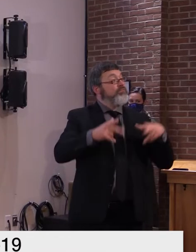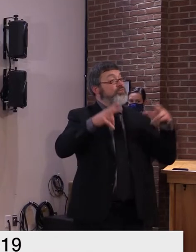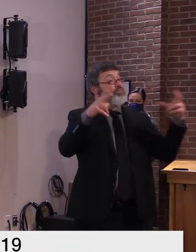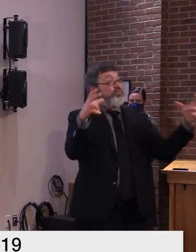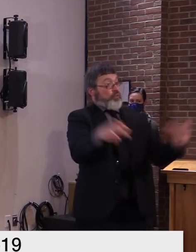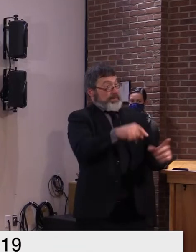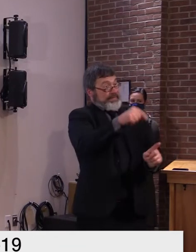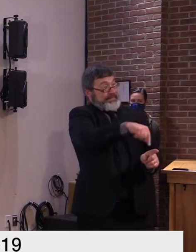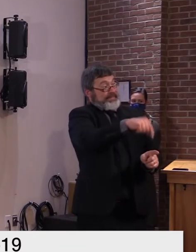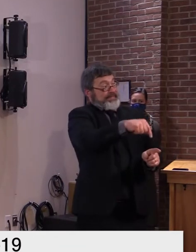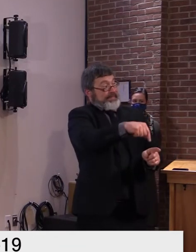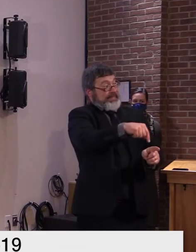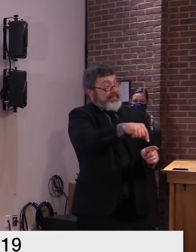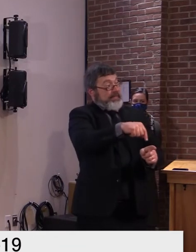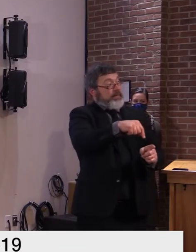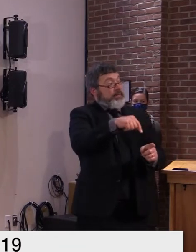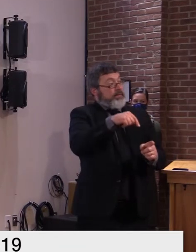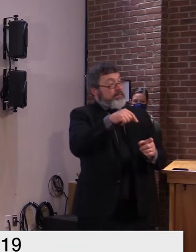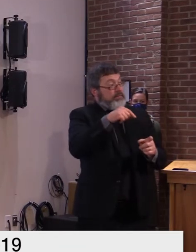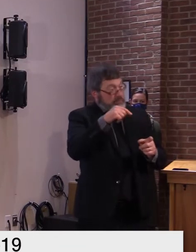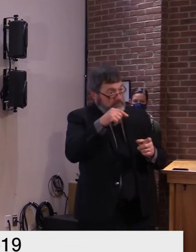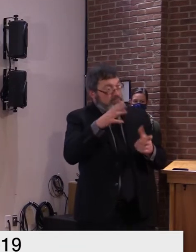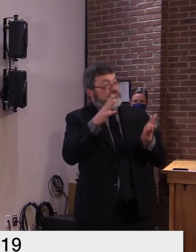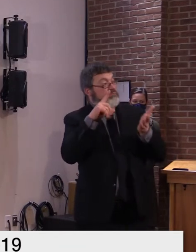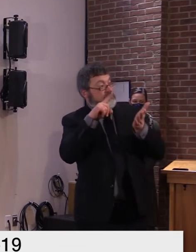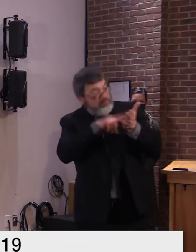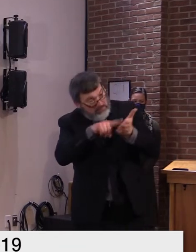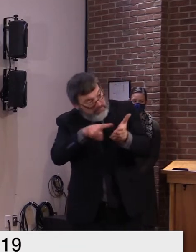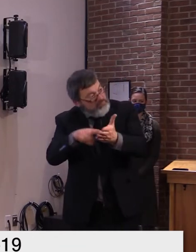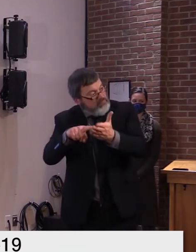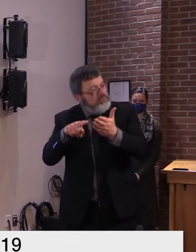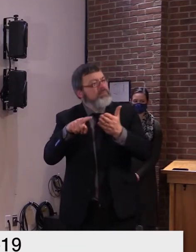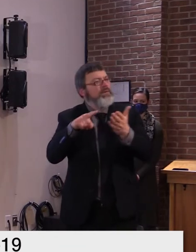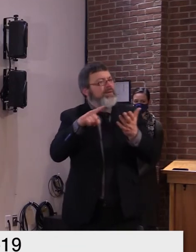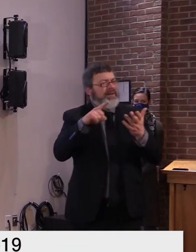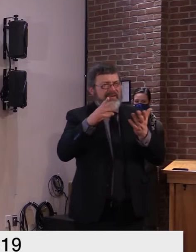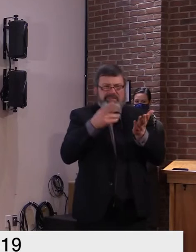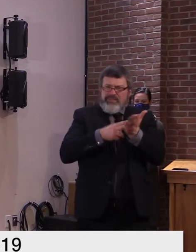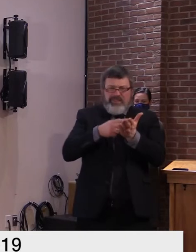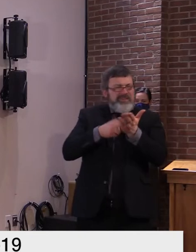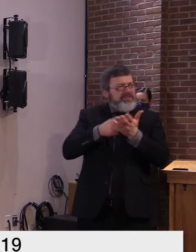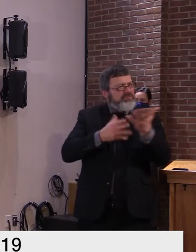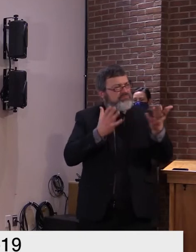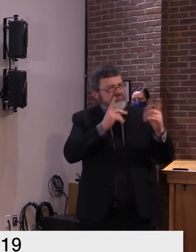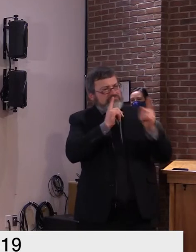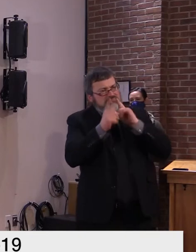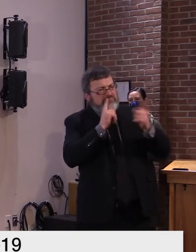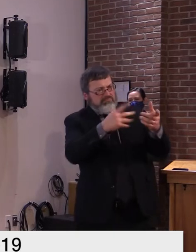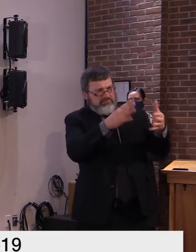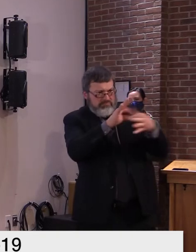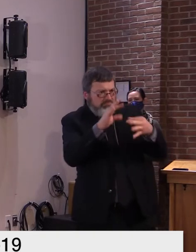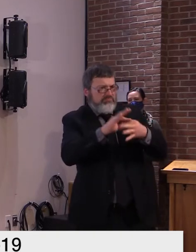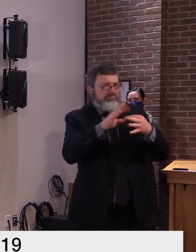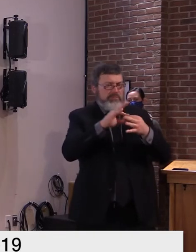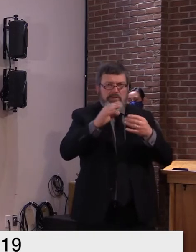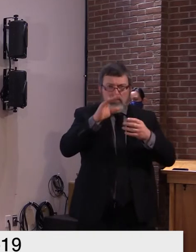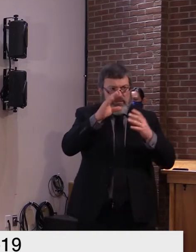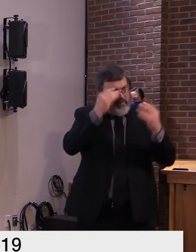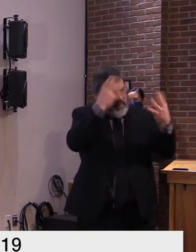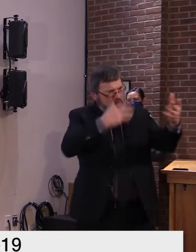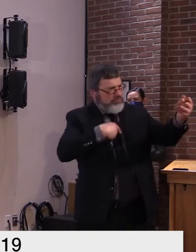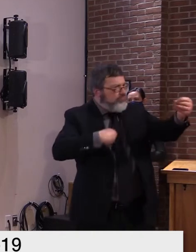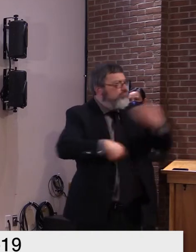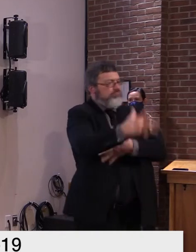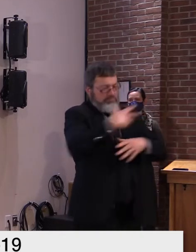containment strategy and i think you've heard us talk enough about that to appreciate that it's going on here and it's helped keep our kids